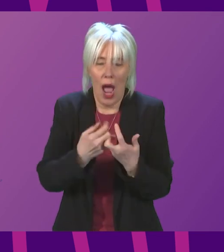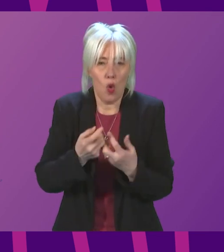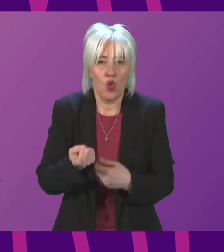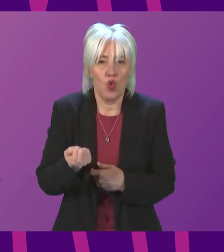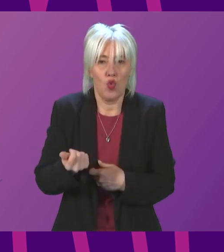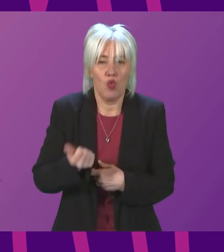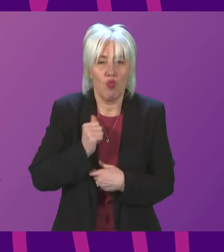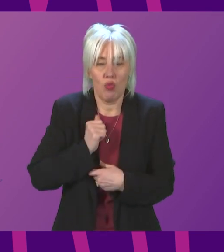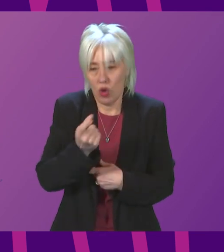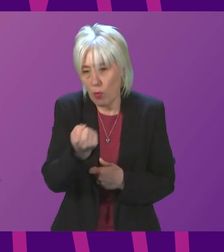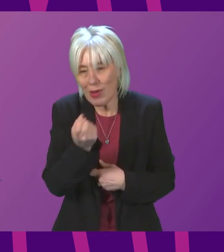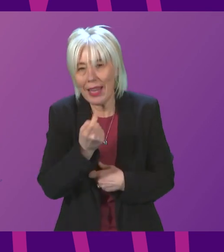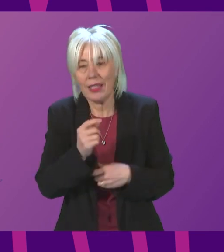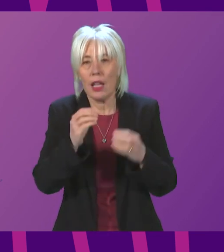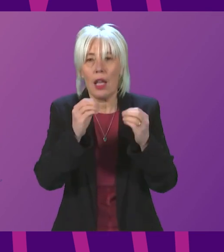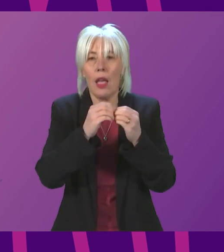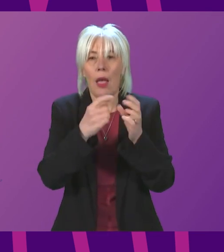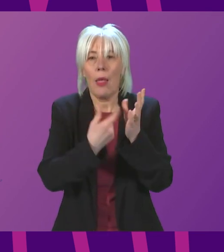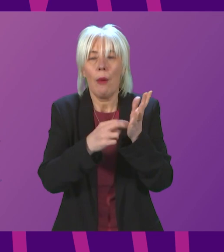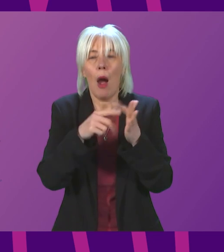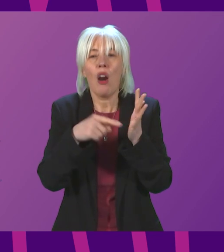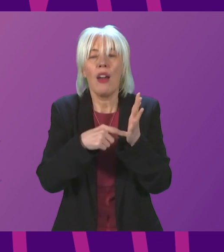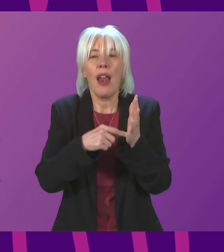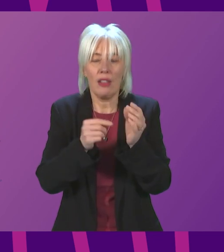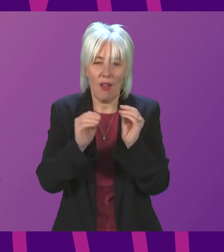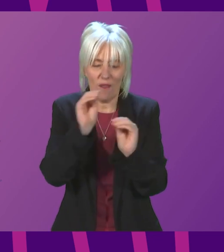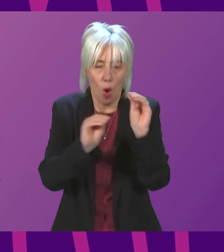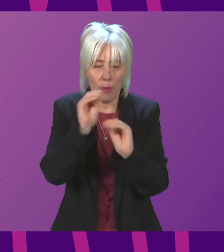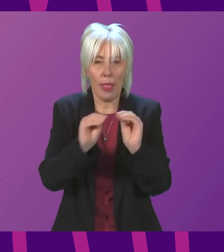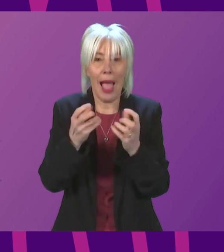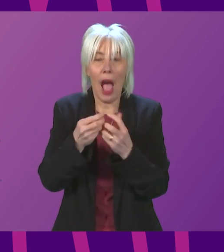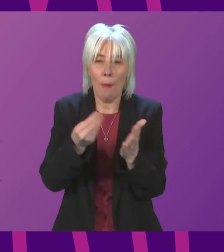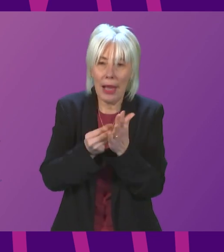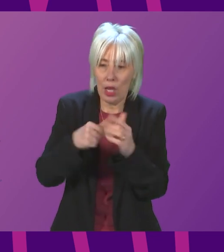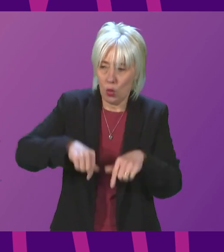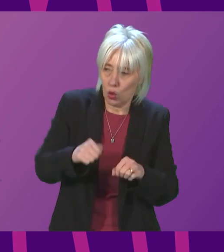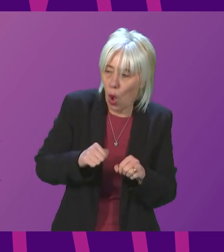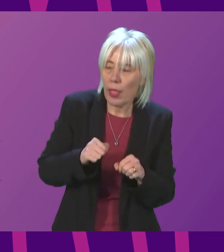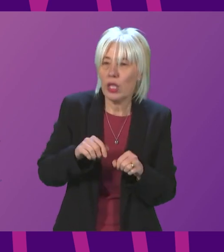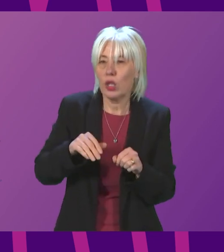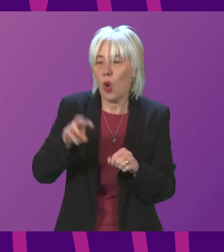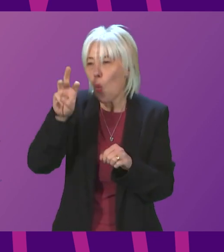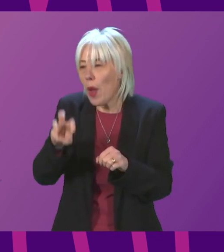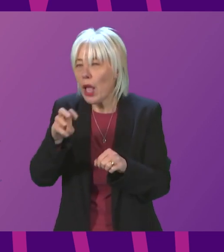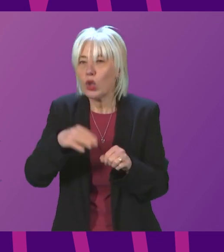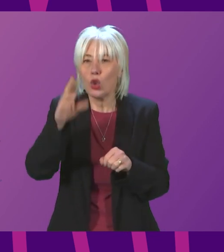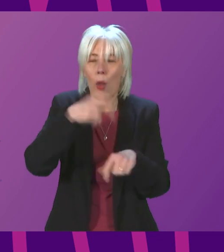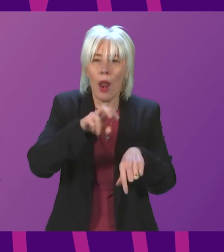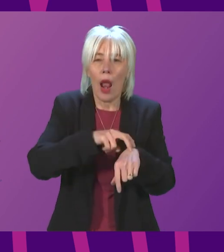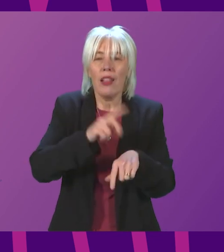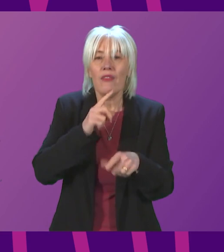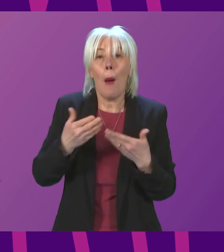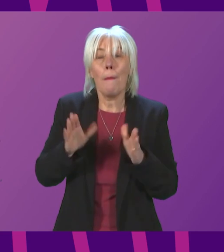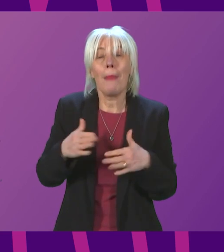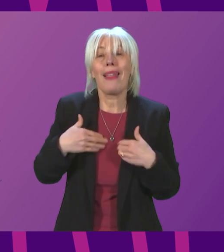that through the Barnett formula the only way money flows to Scotland or Wales or Northern Ireland to allow us to discharge our public health functions